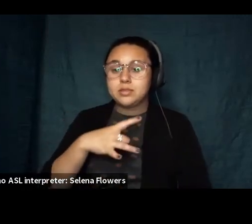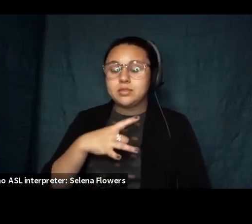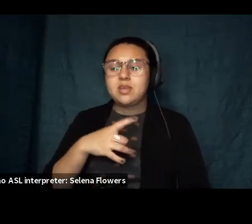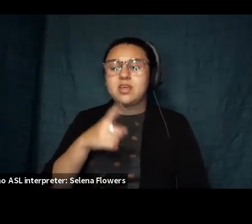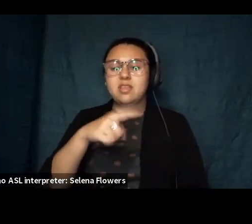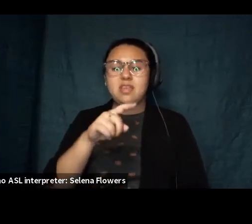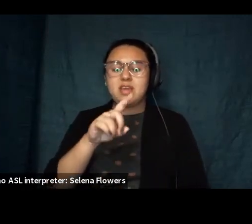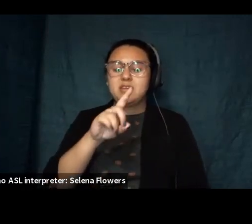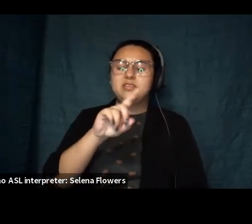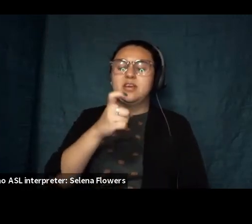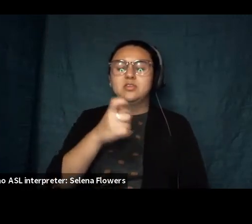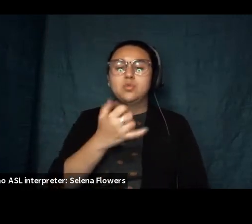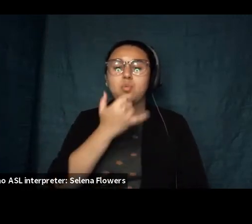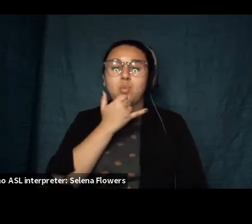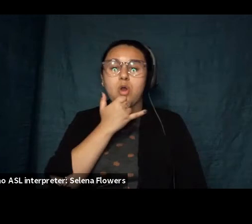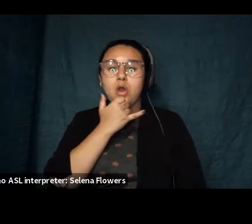with bipolar disorder